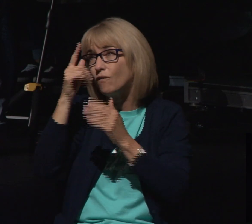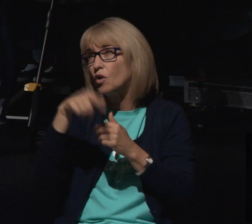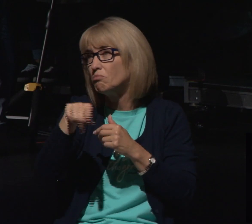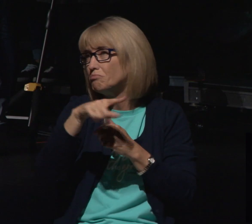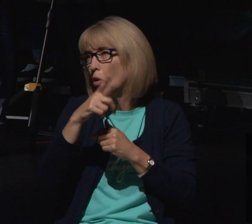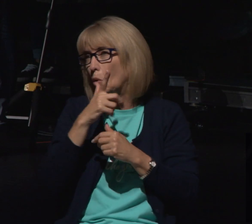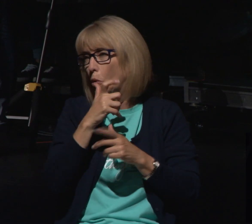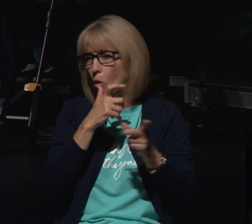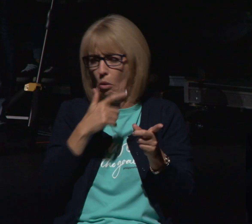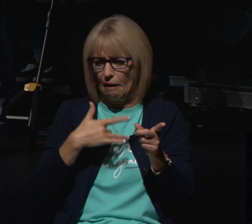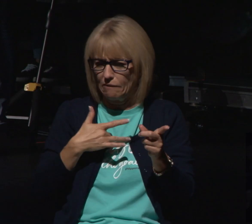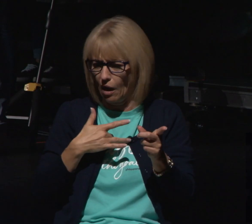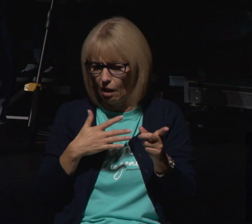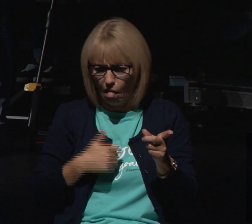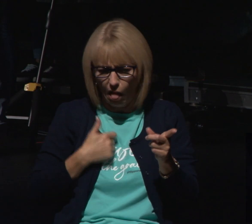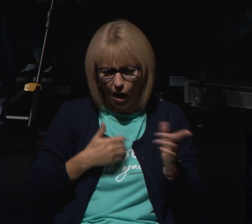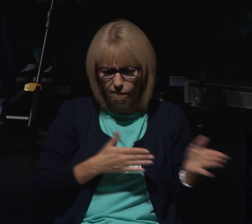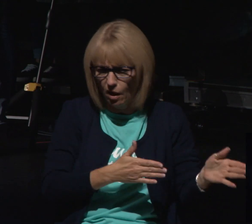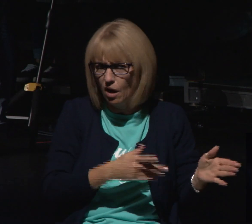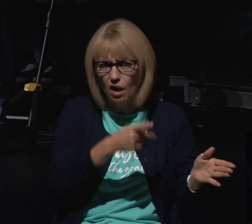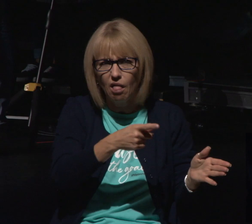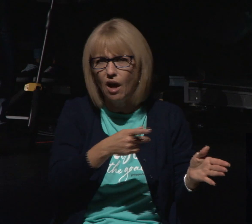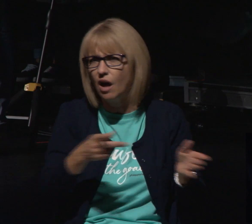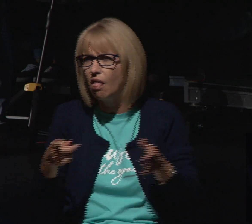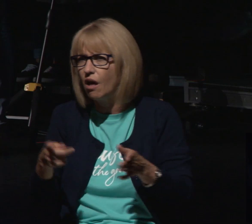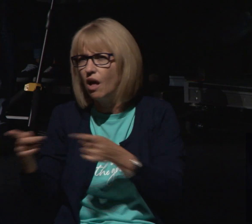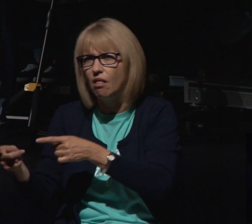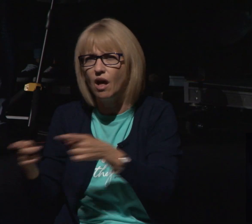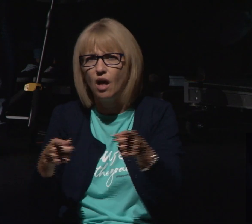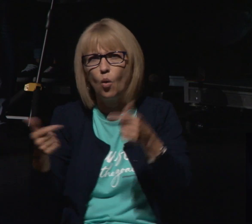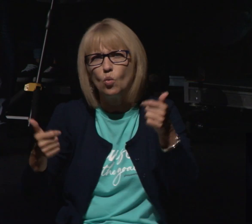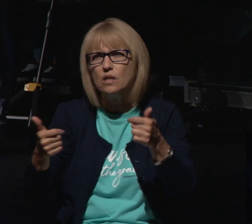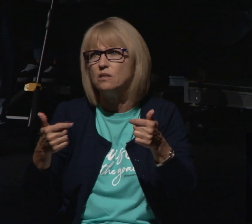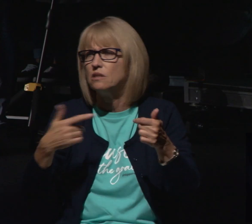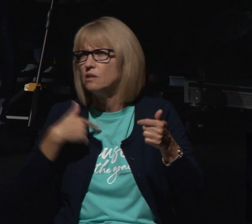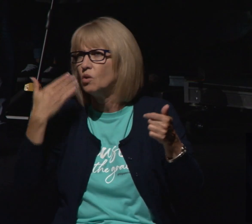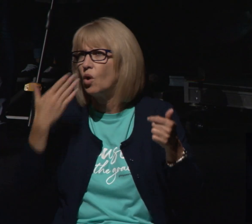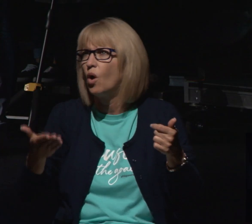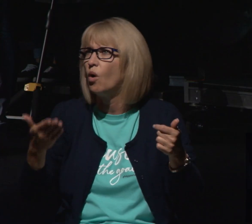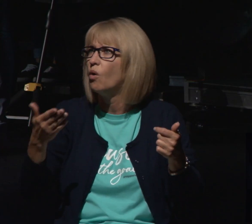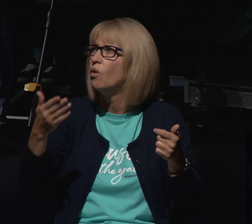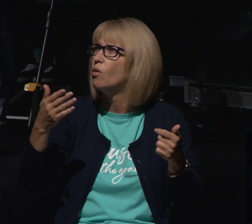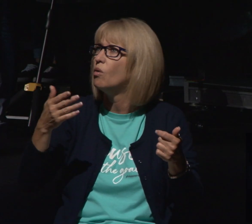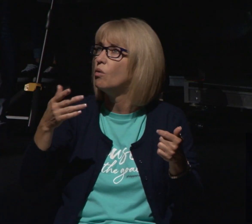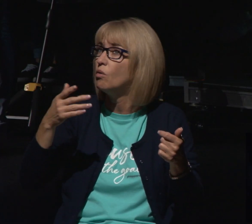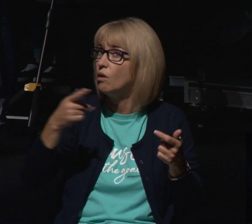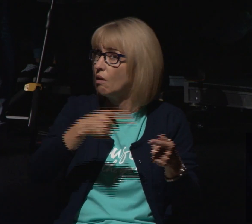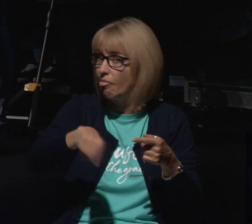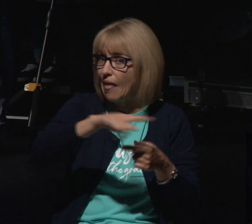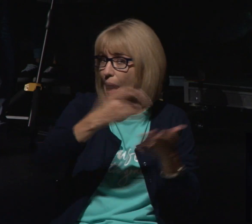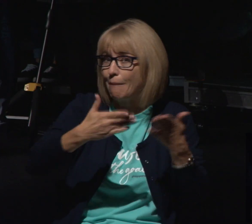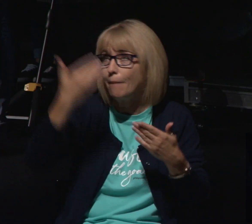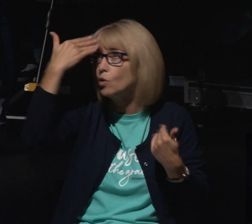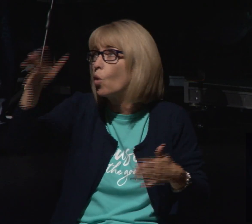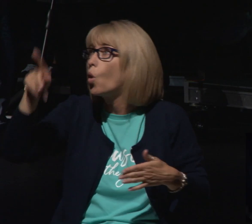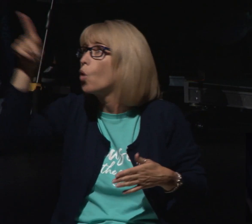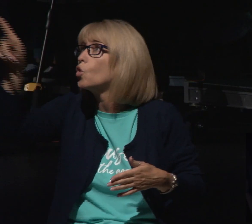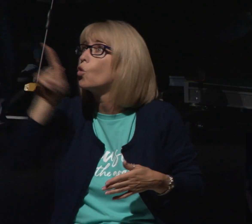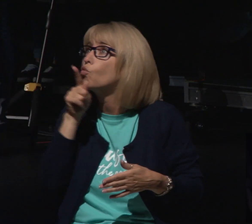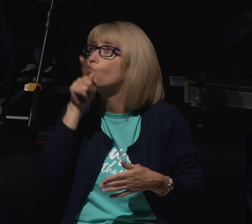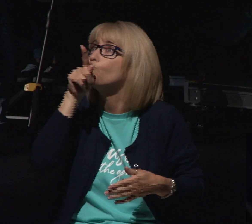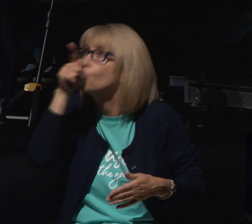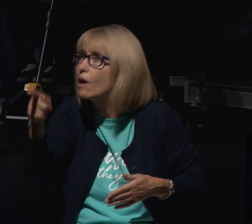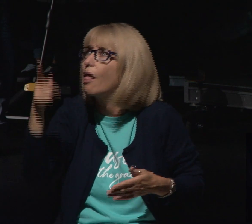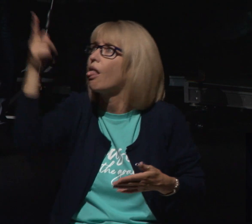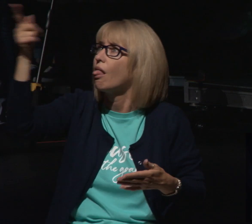which way we should go in life and God if you're real father I pray that you would meet them in the midst